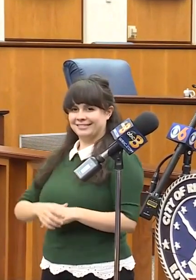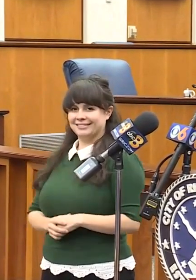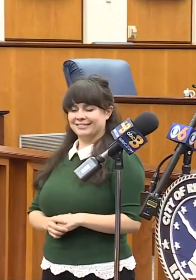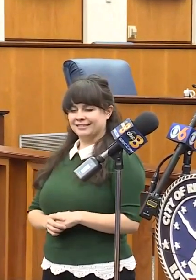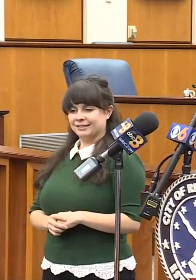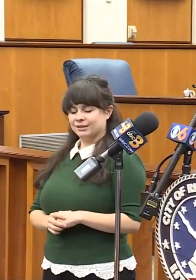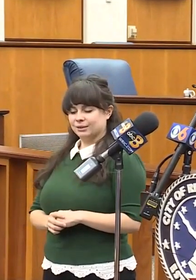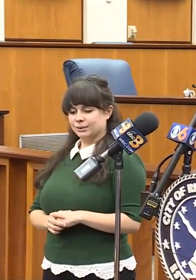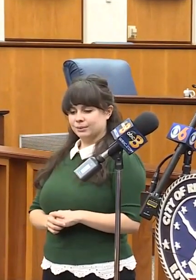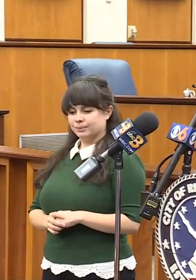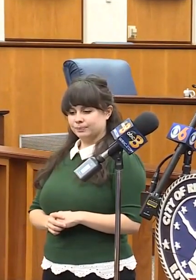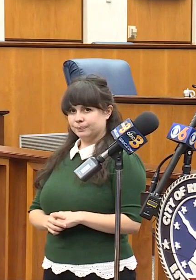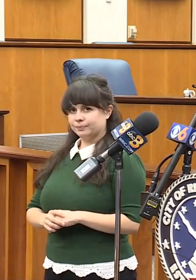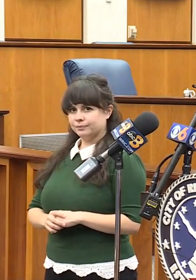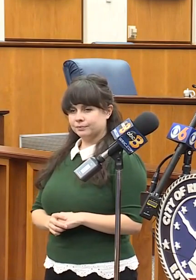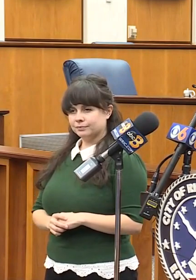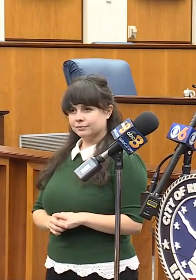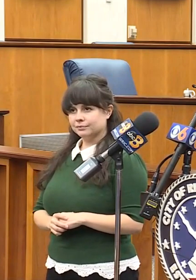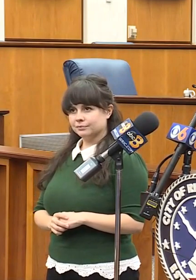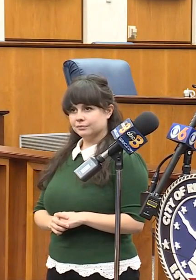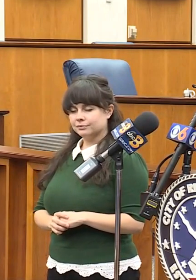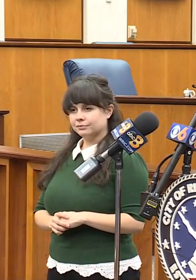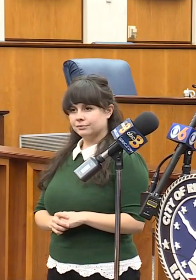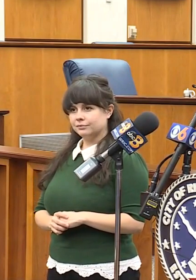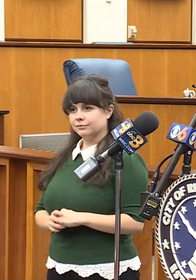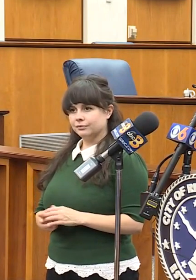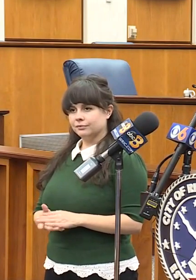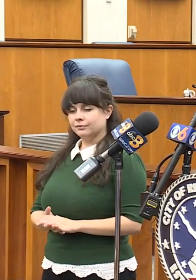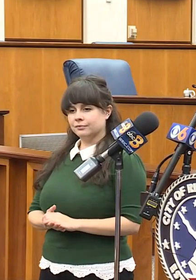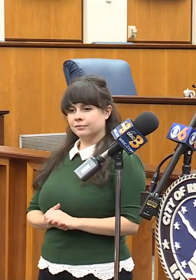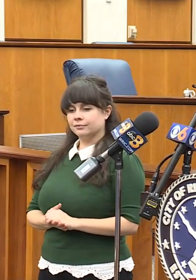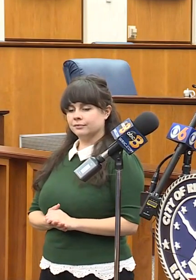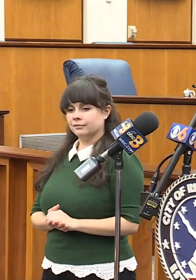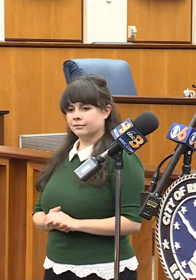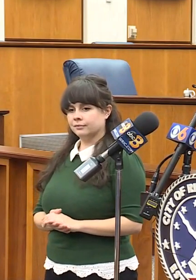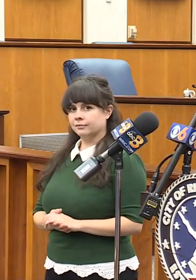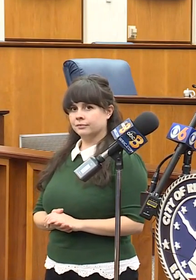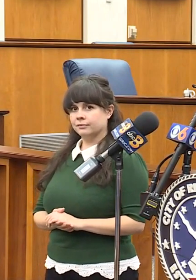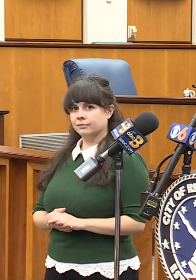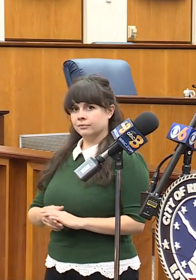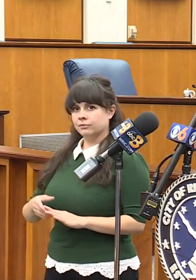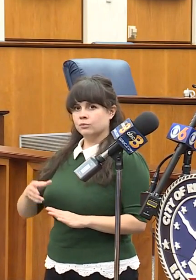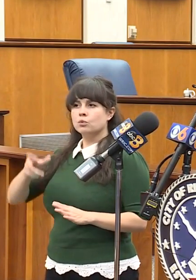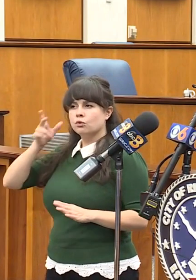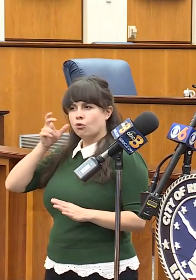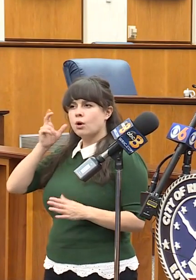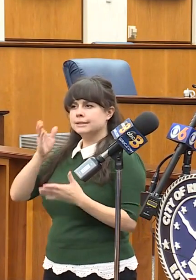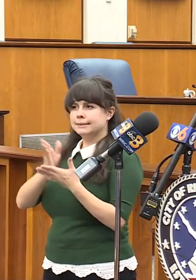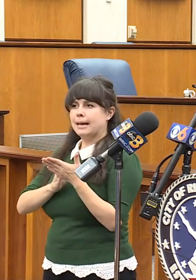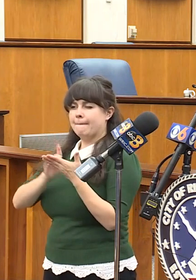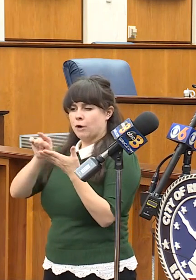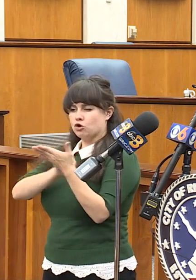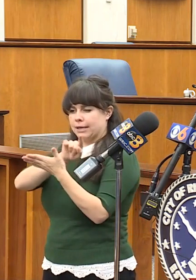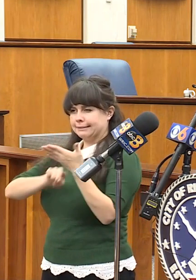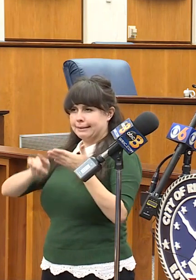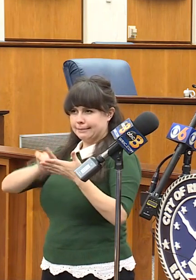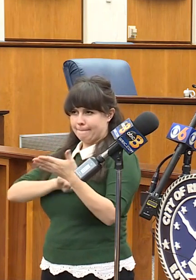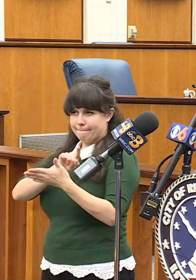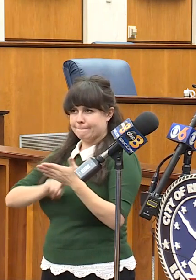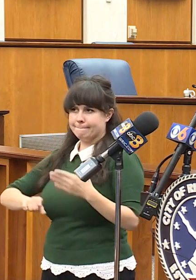So, there's been some criticism toward you recently in terms of